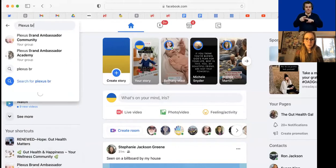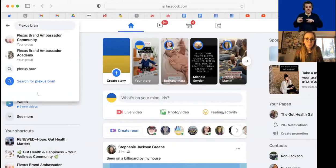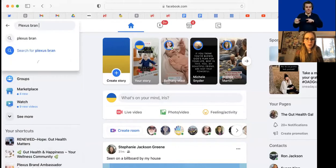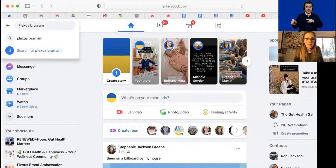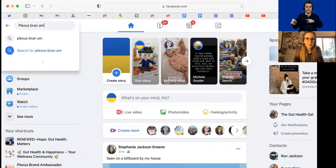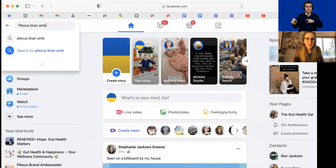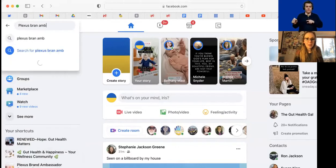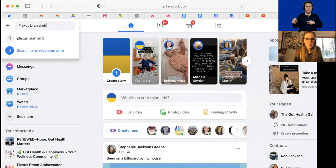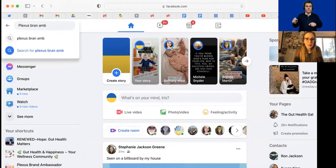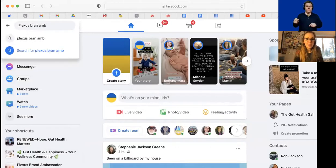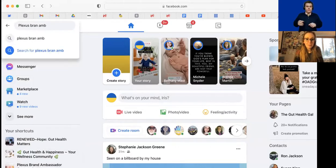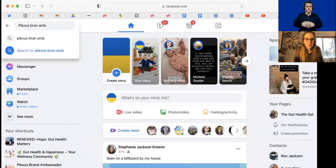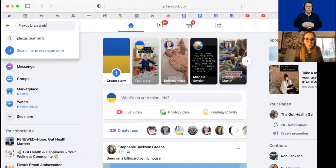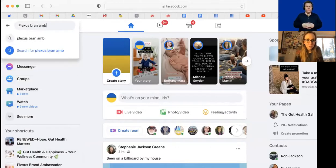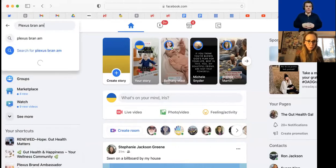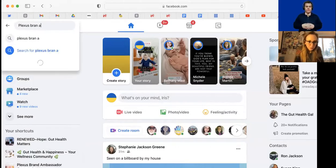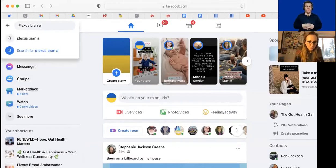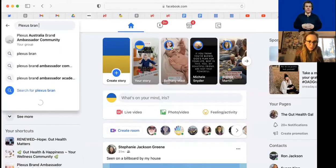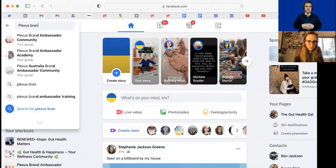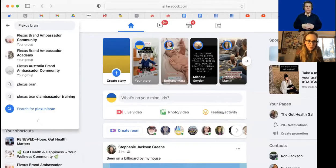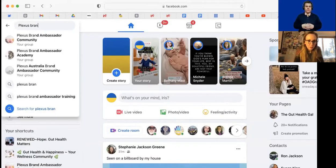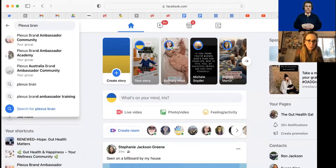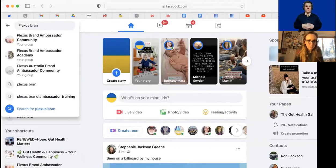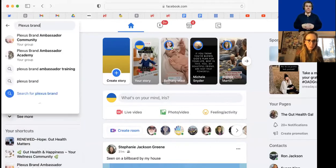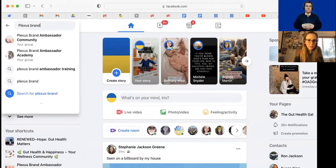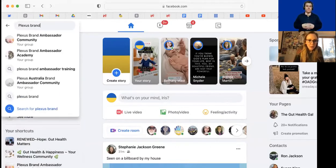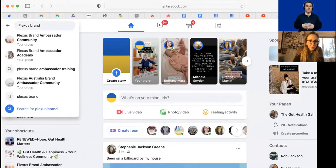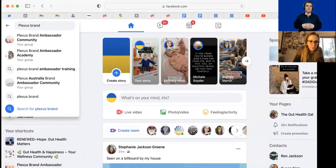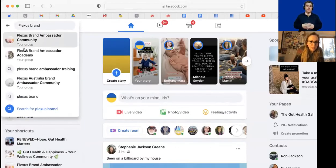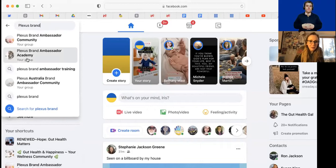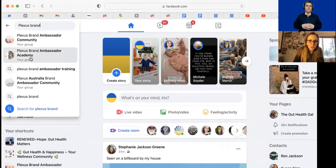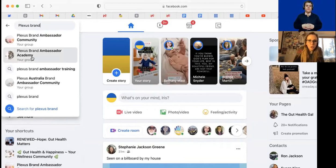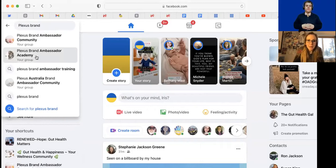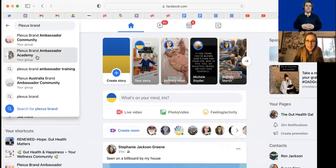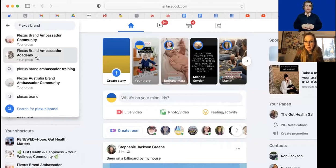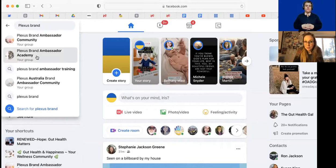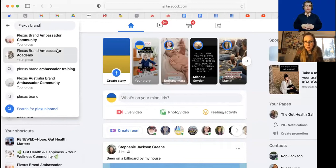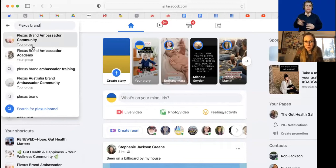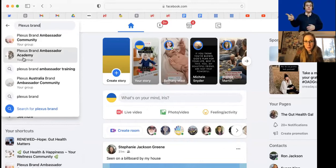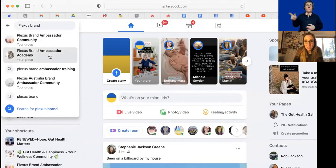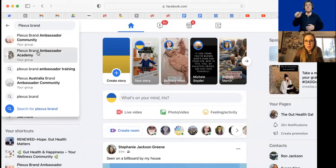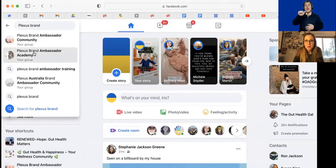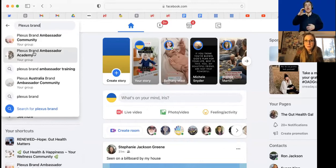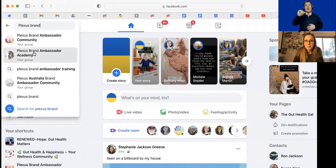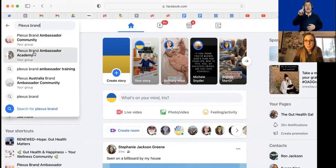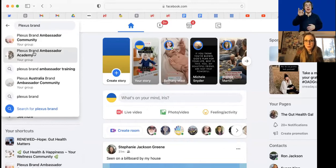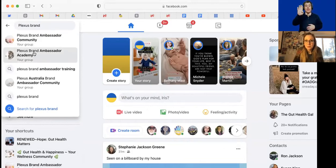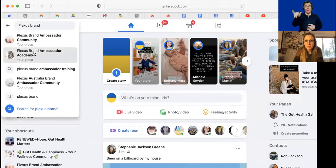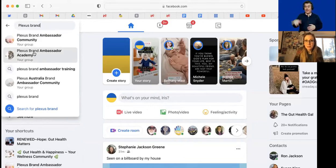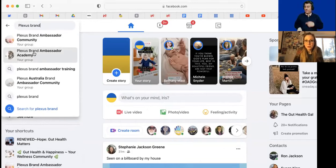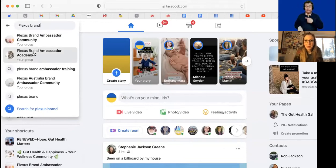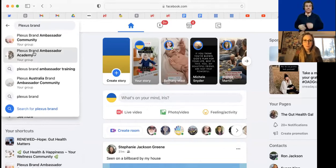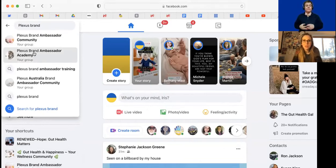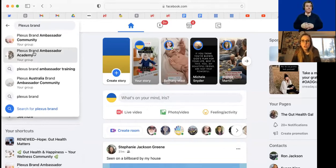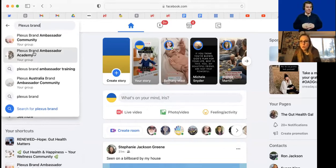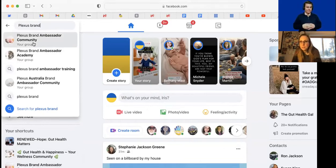Plexus brand ambassador. Ooh, hold on. Brand, brand ambassador Academy. Okay. Plexus brand